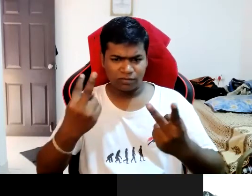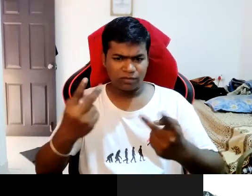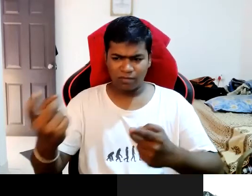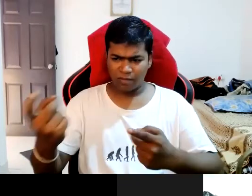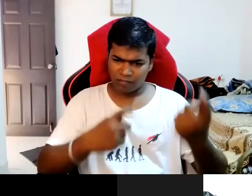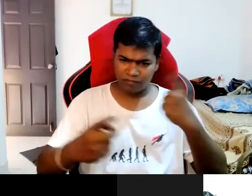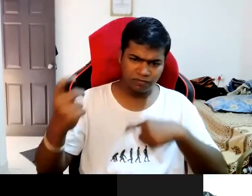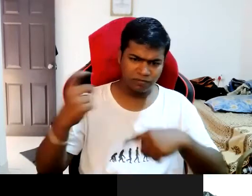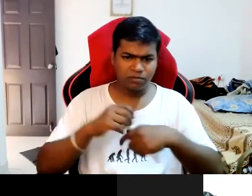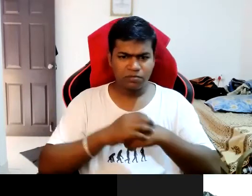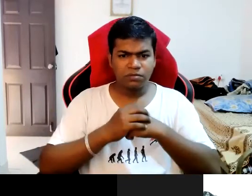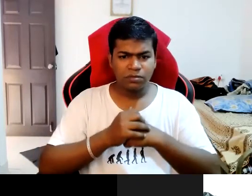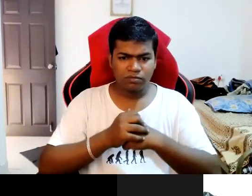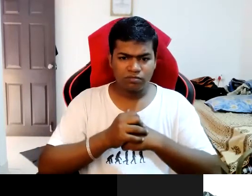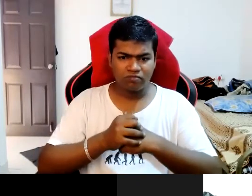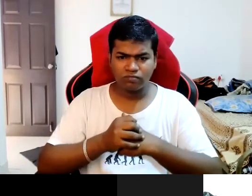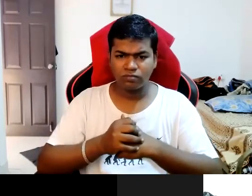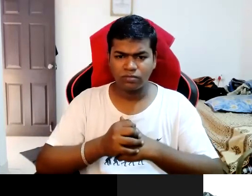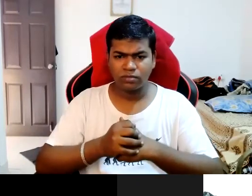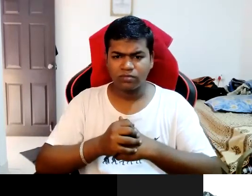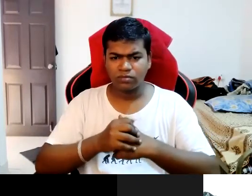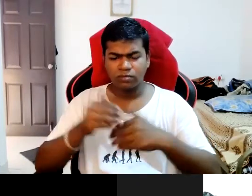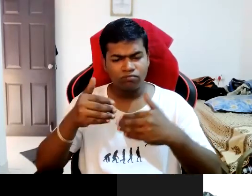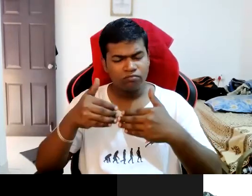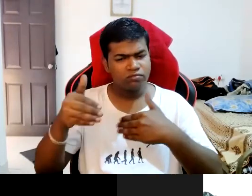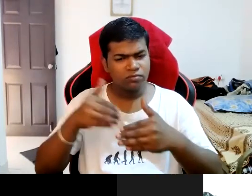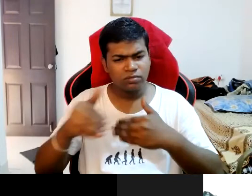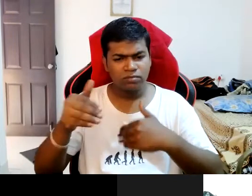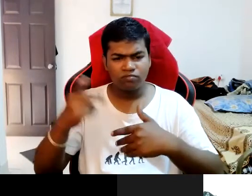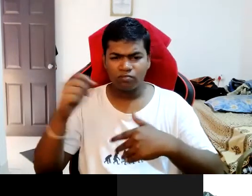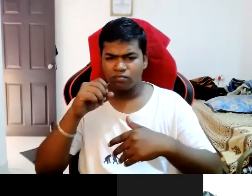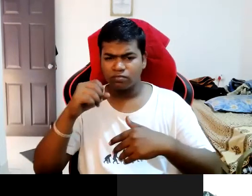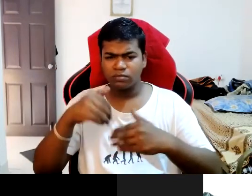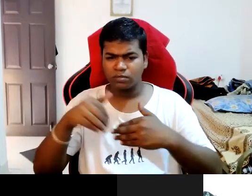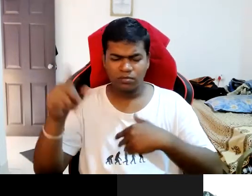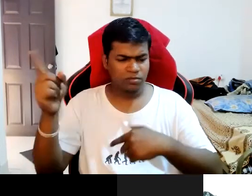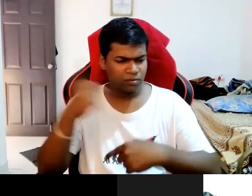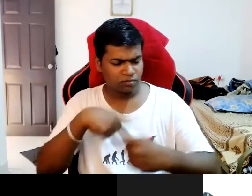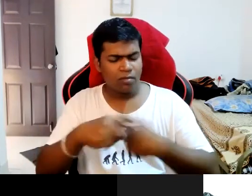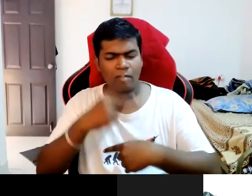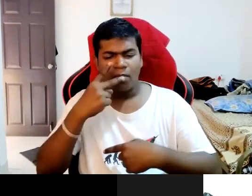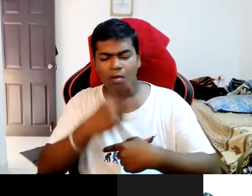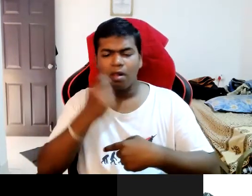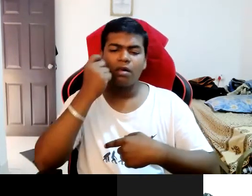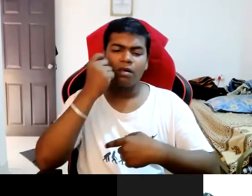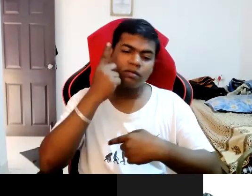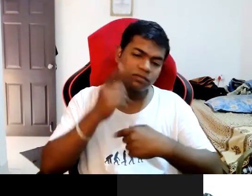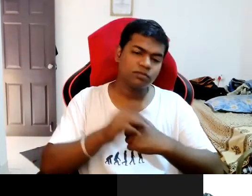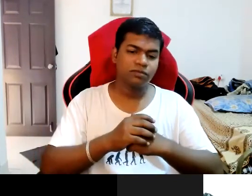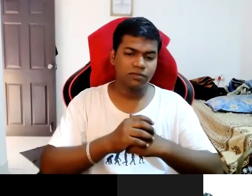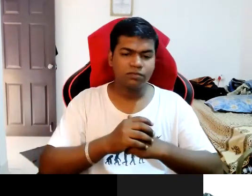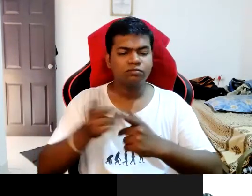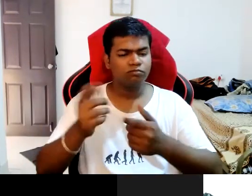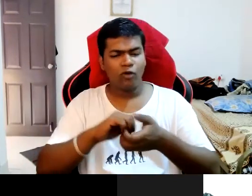But after the few days they become back to normal to me they are also